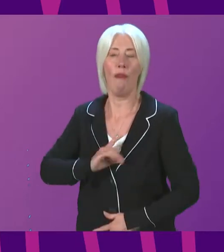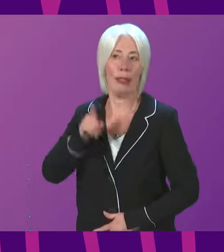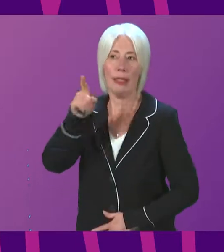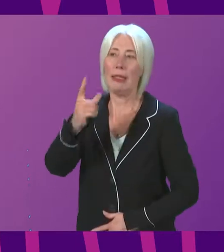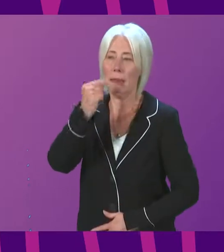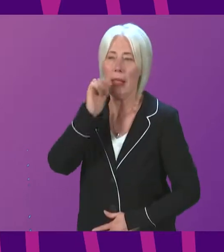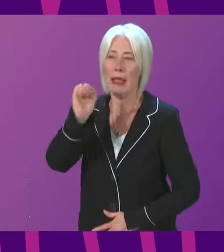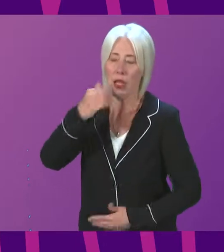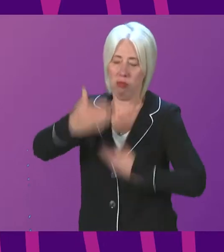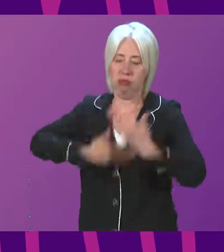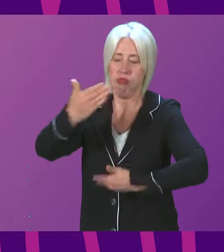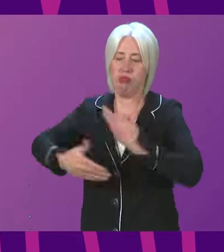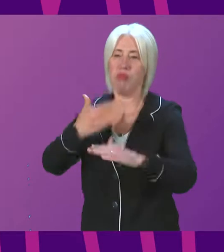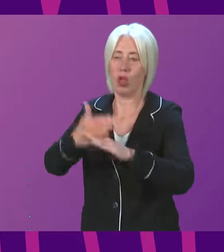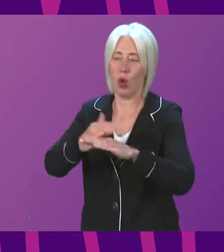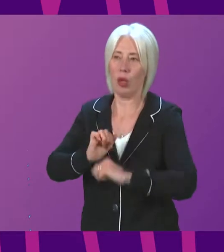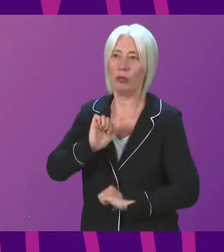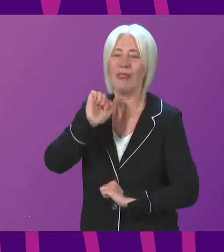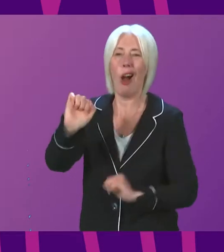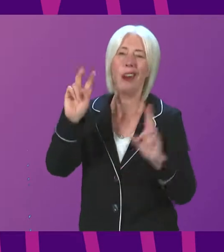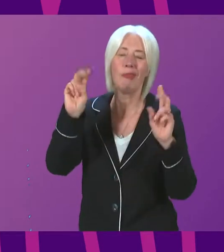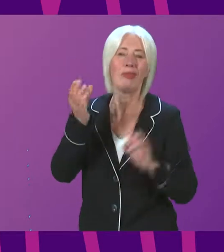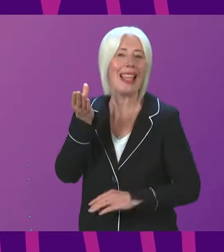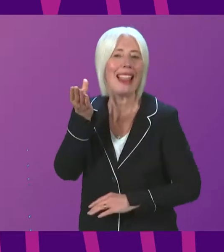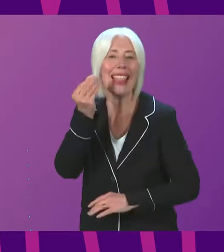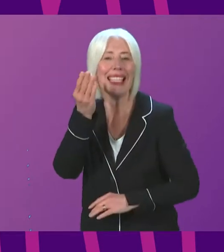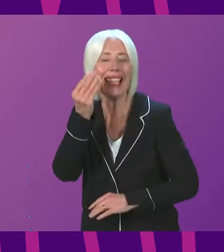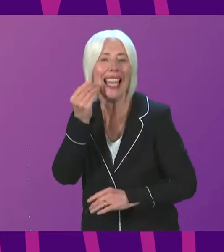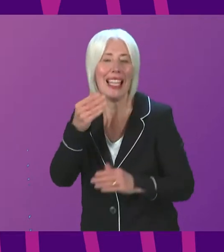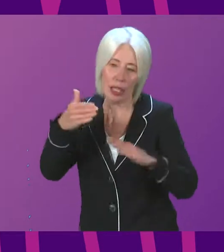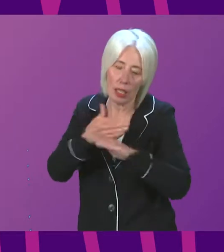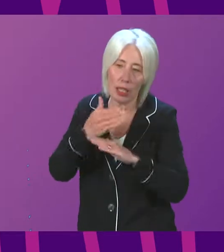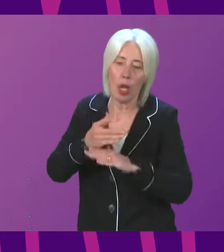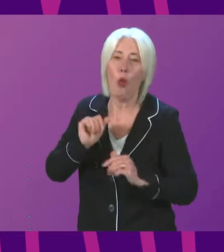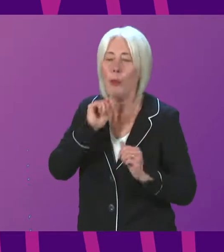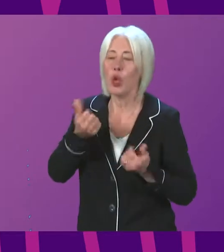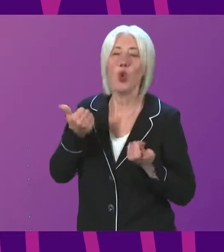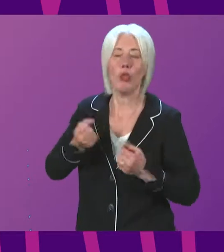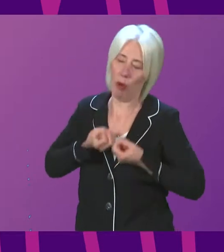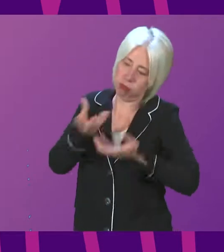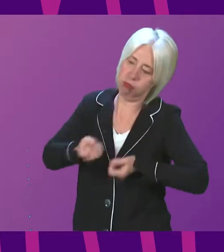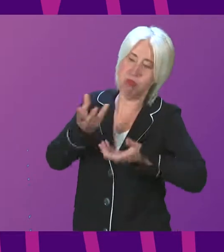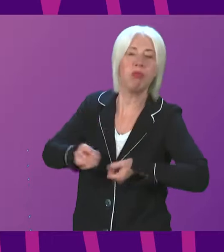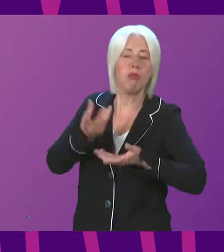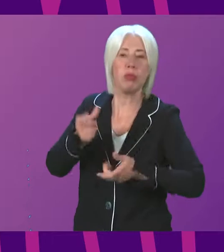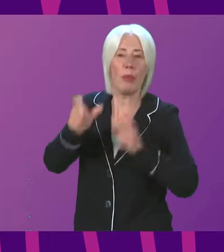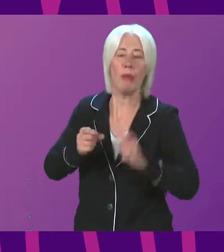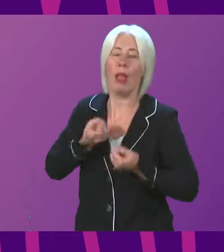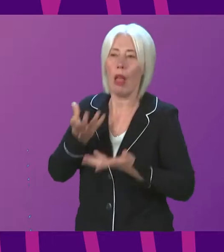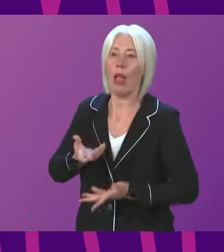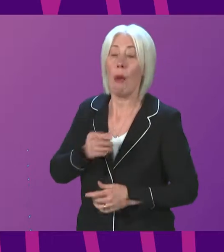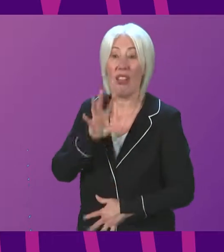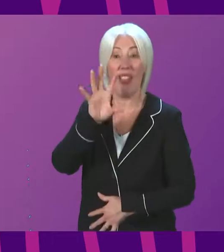work. Presiding officer, the listening exercise that she's about to embark on will provide catharsis for many of the 15,000 families